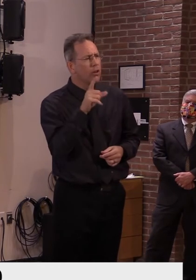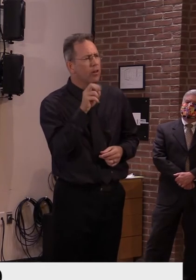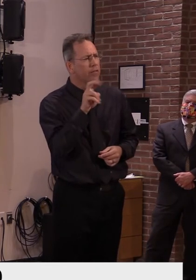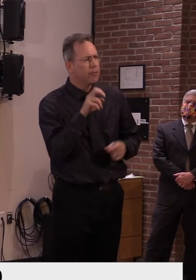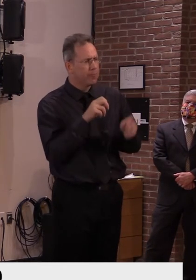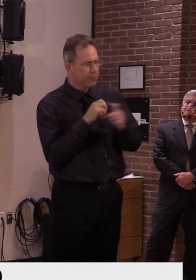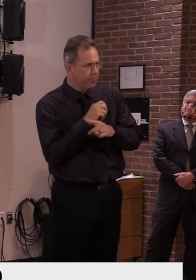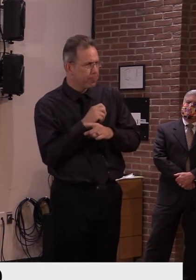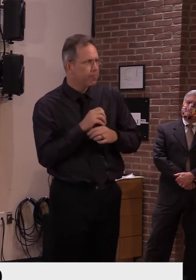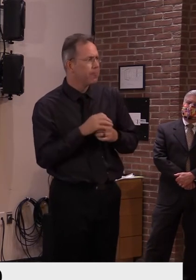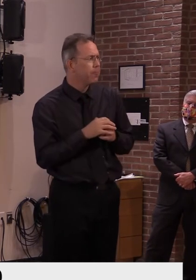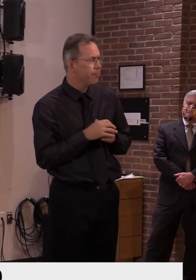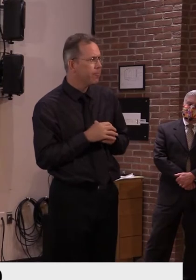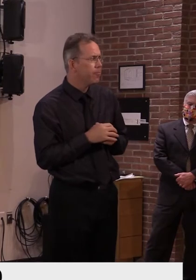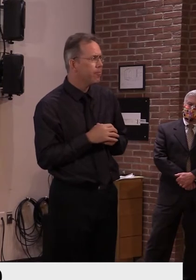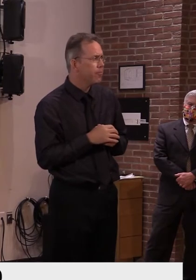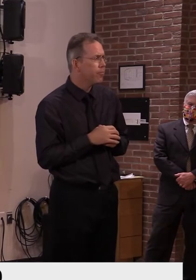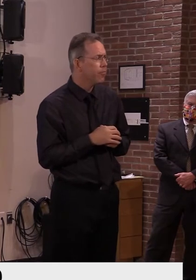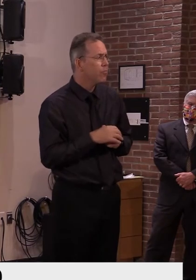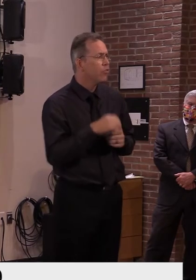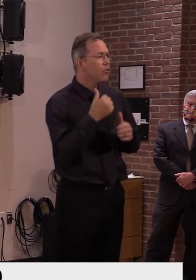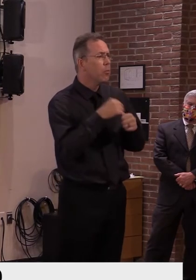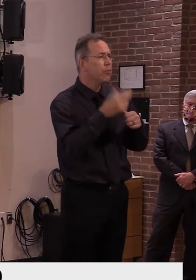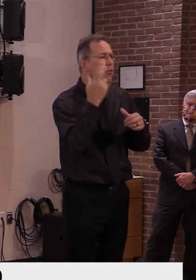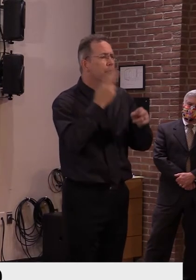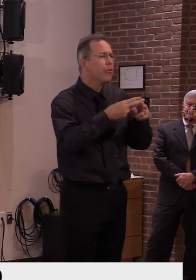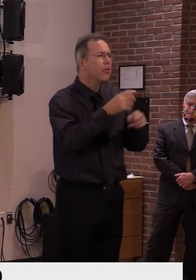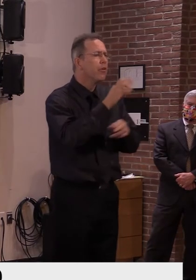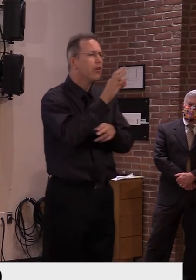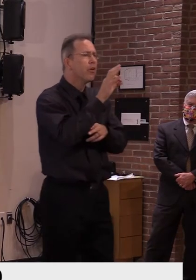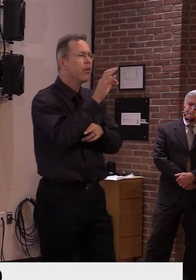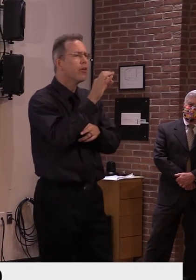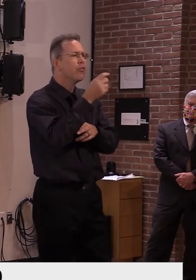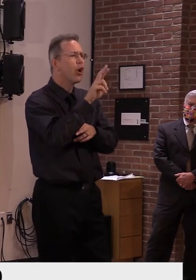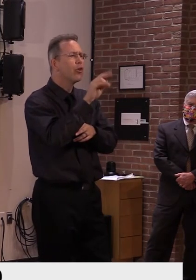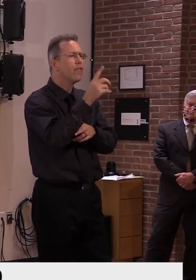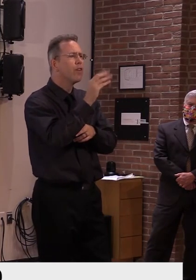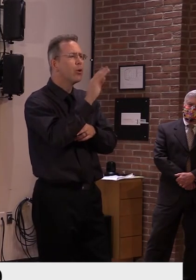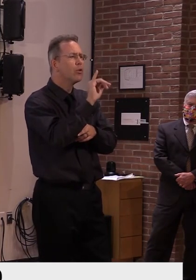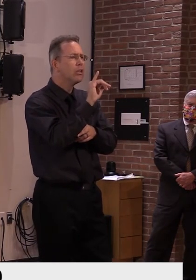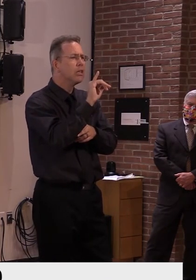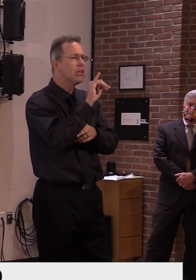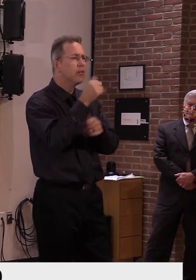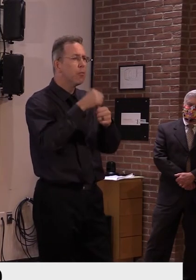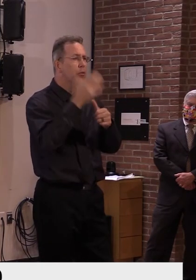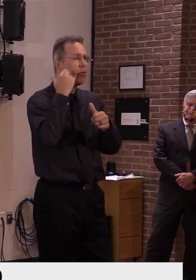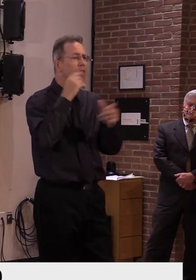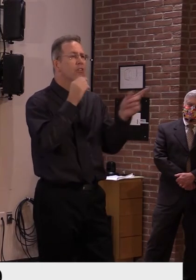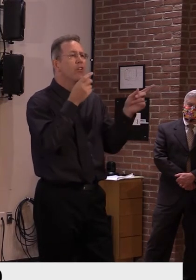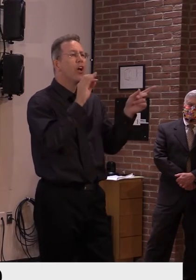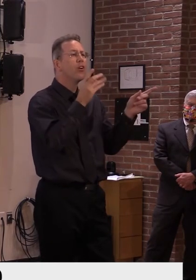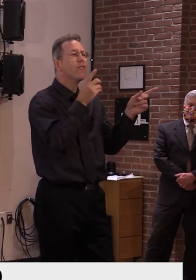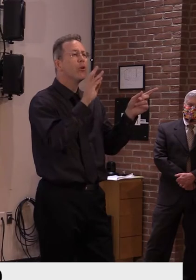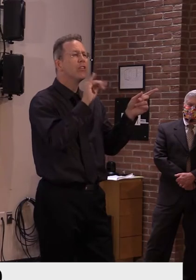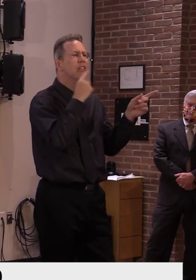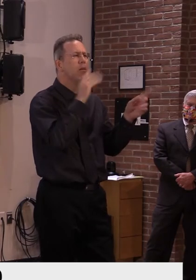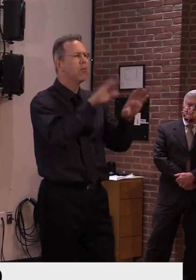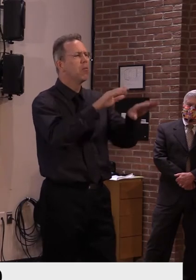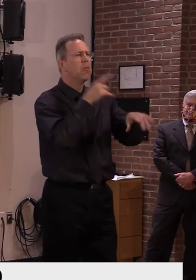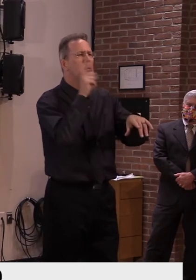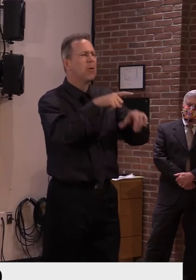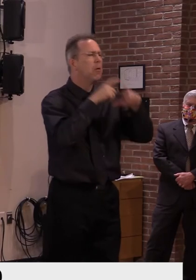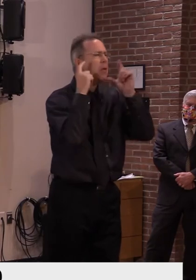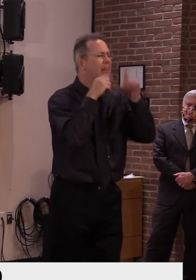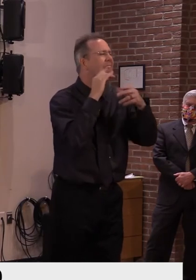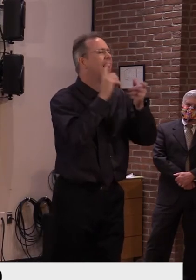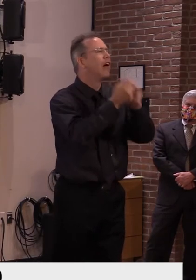usage, I went back and, and looked at the 60 minutes interview and his exact words were, it might make people feel a little